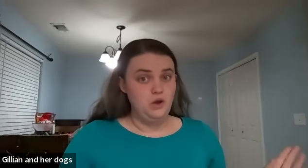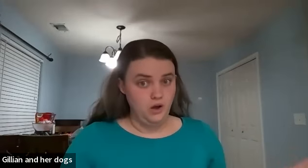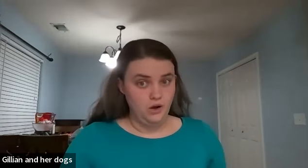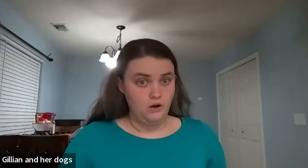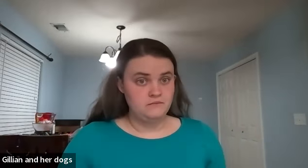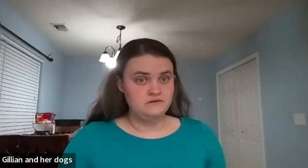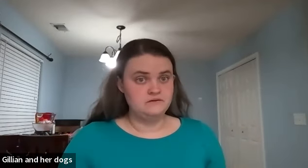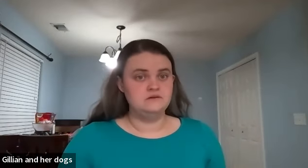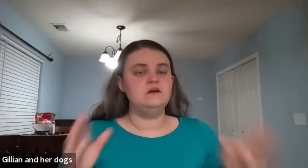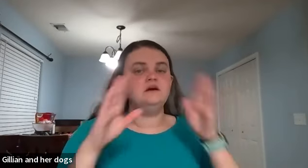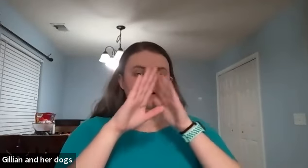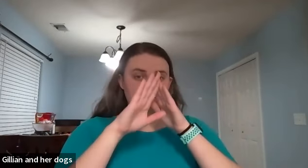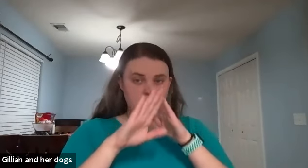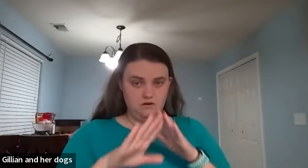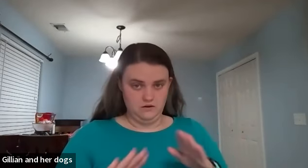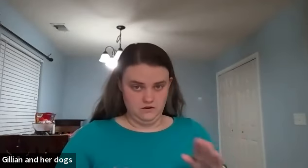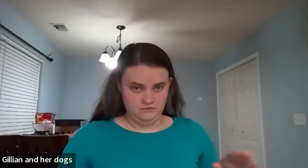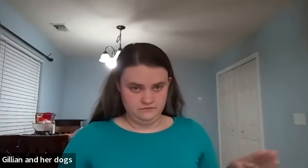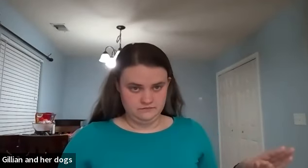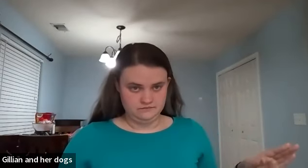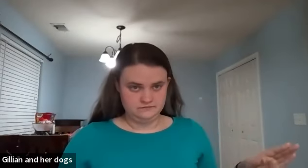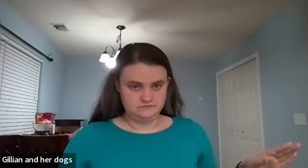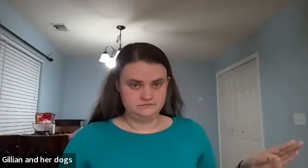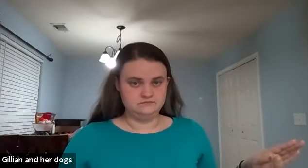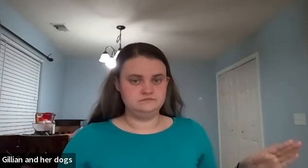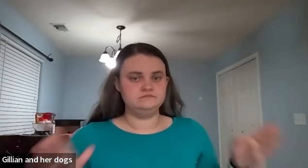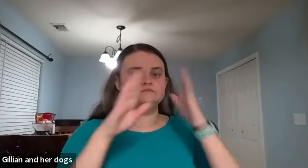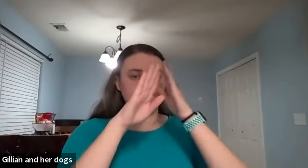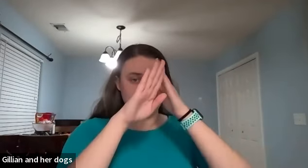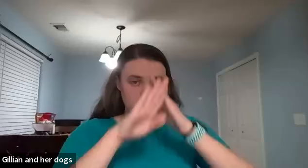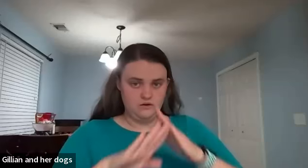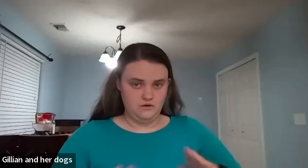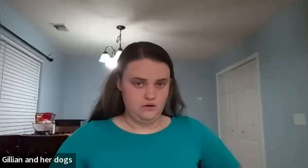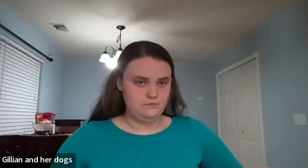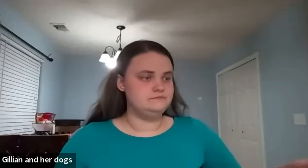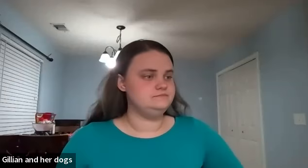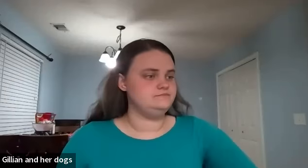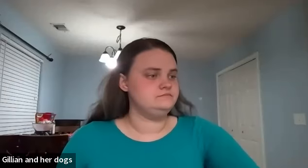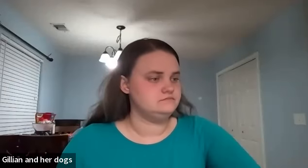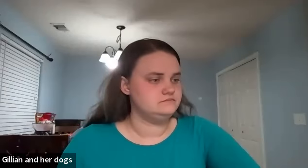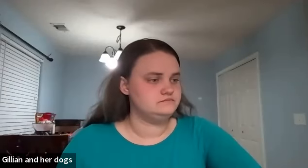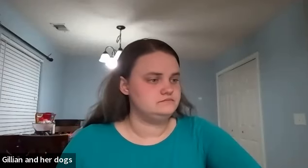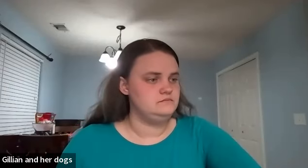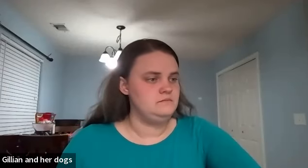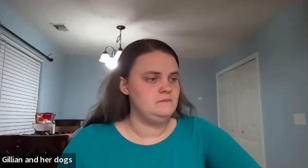calm calm calm mm-hmm